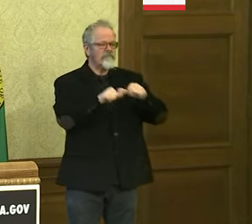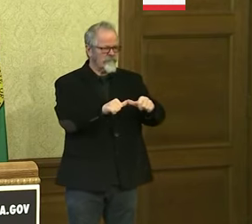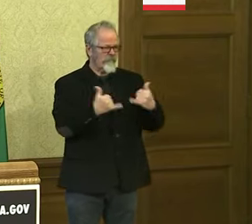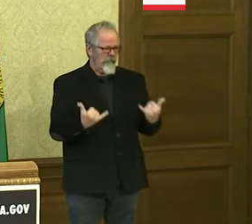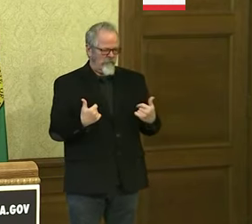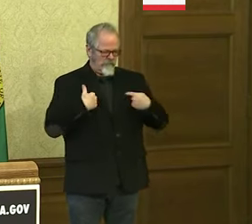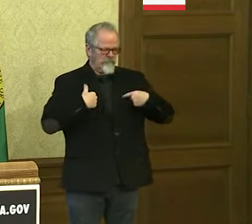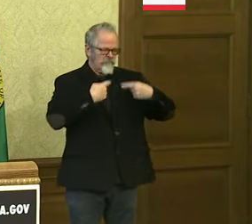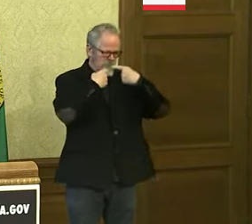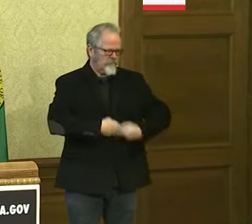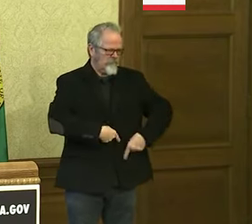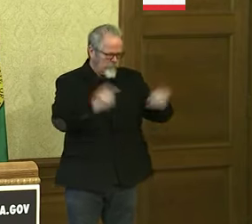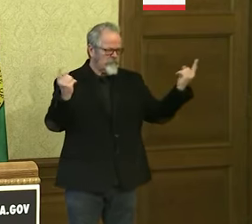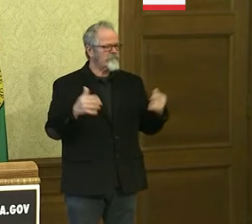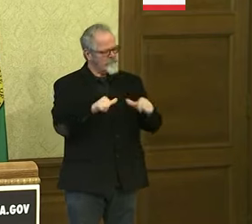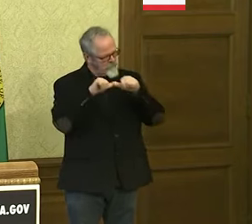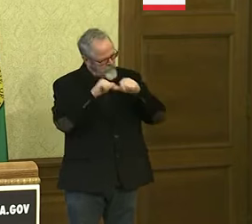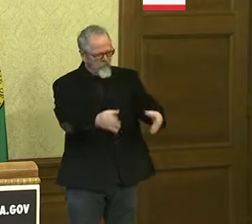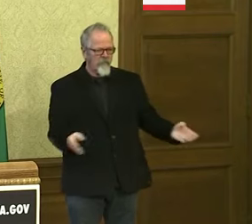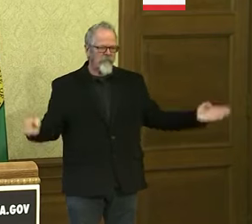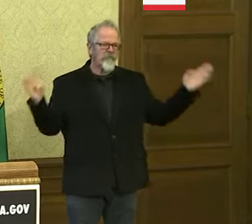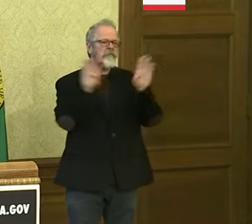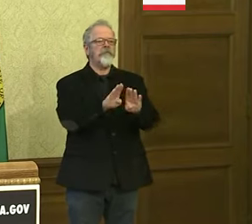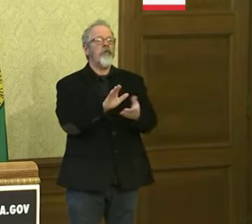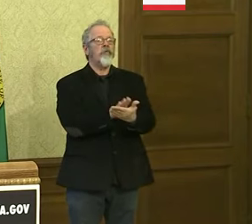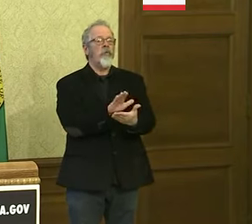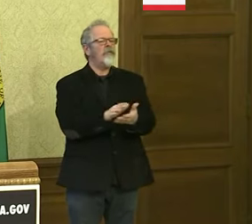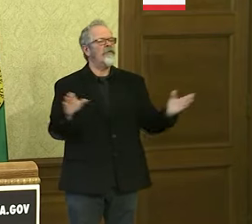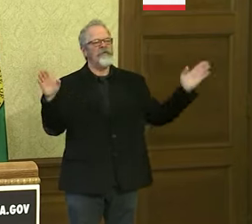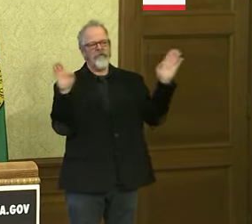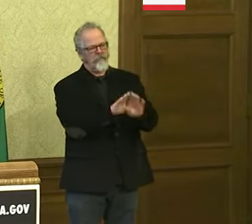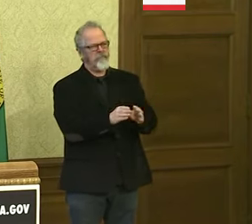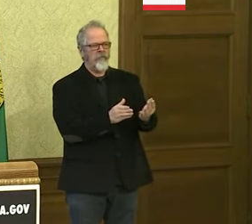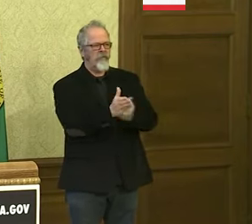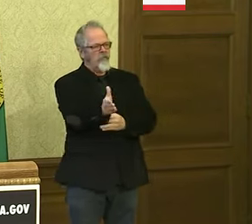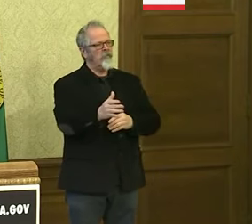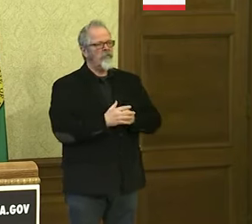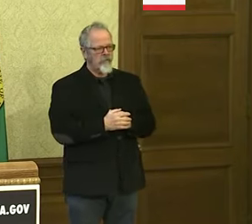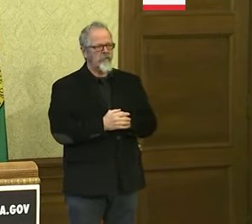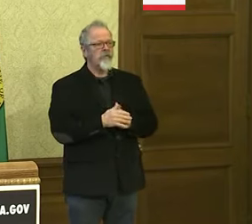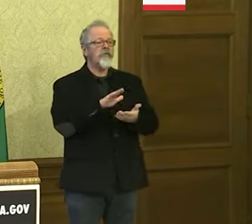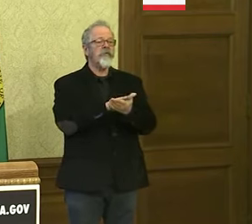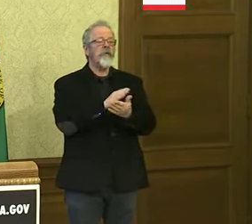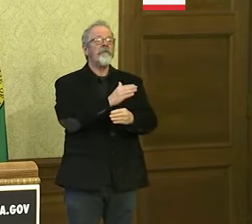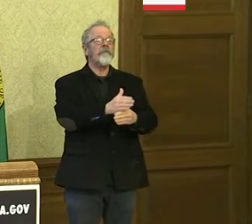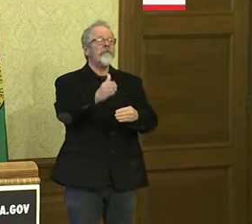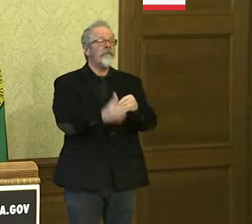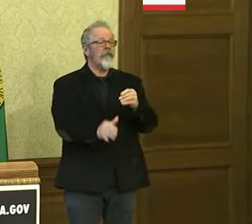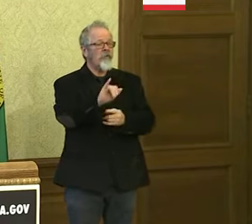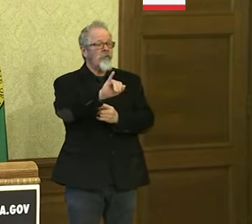through the end of this school year in June. But all schools will continue distance learning